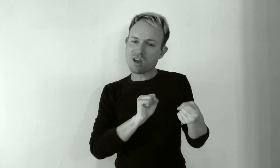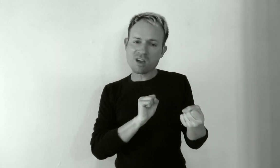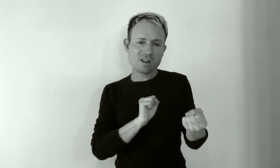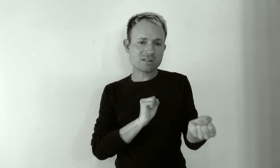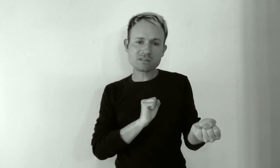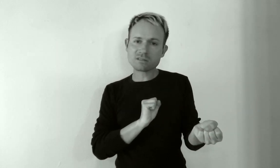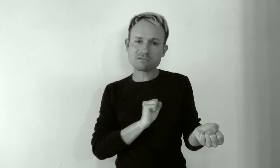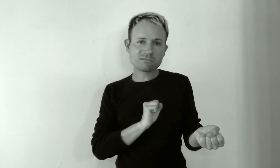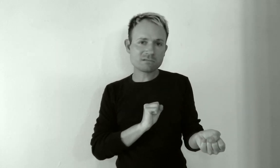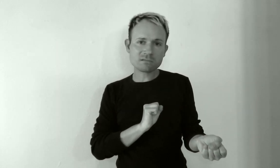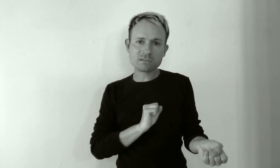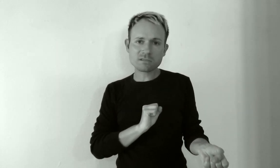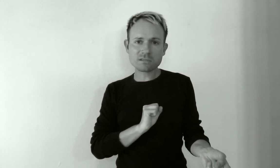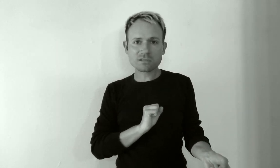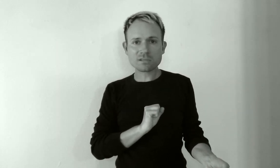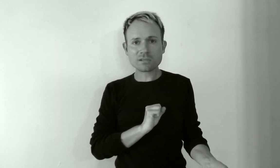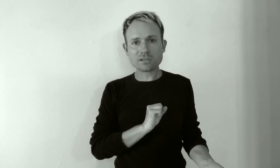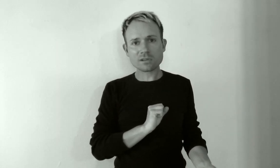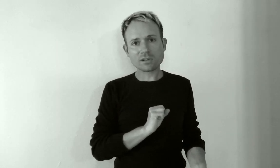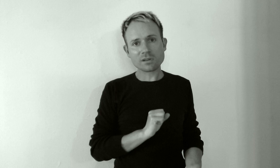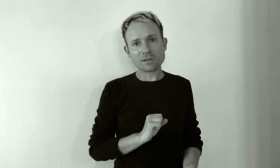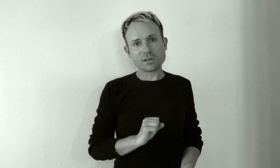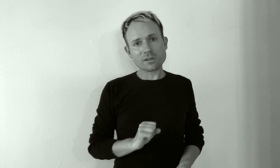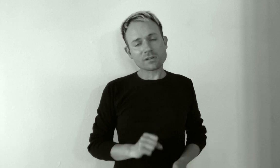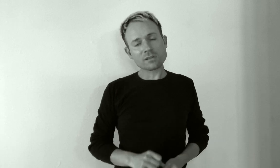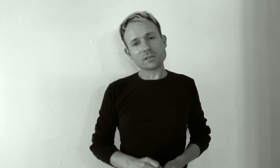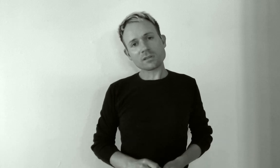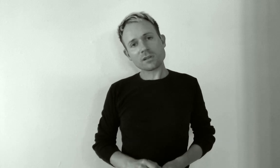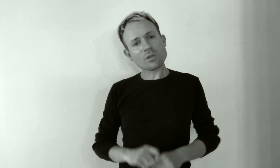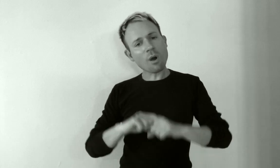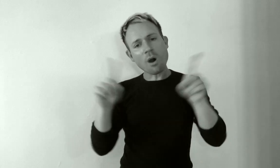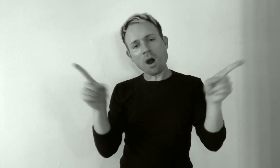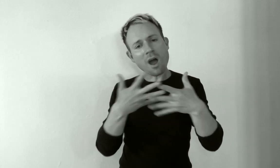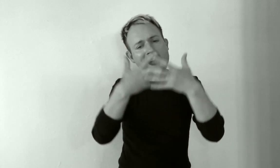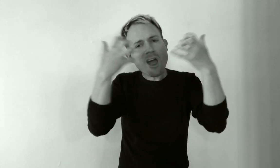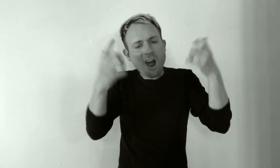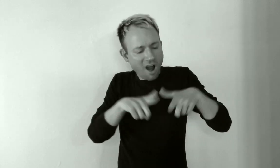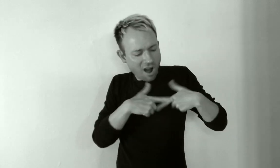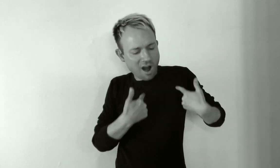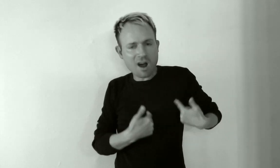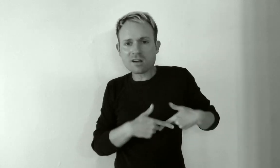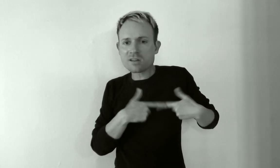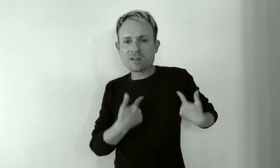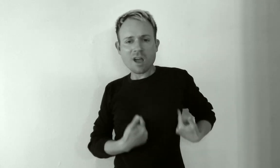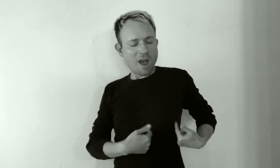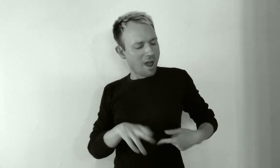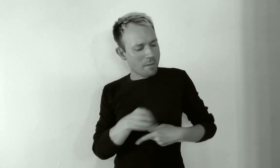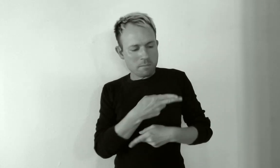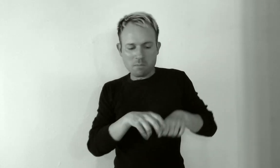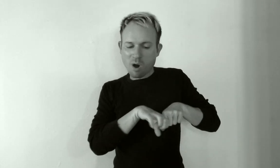My wild hearts can't be broken